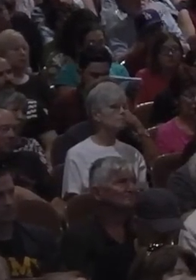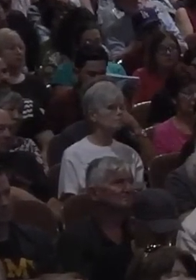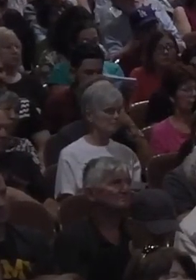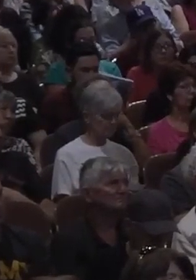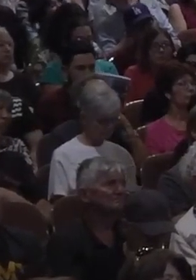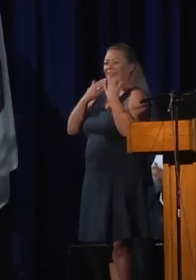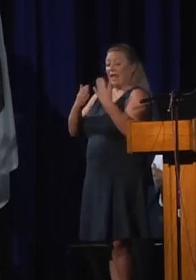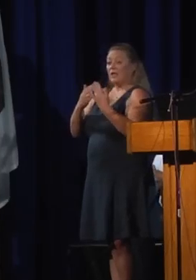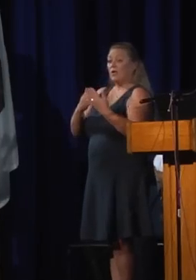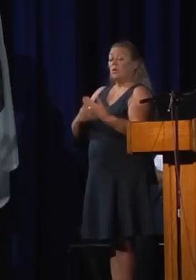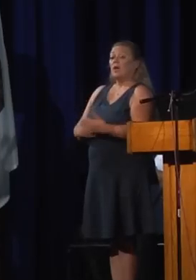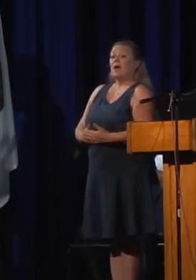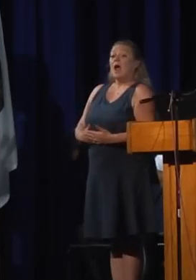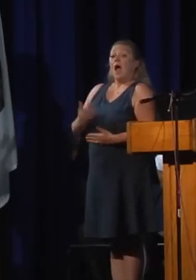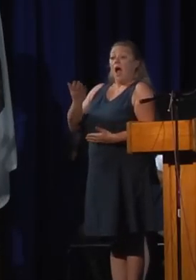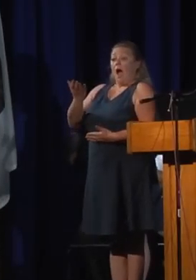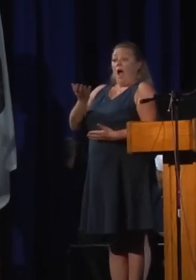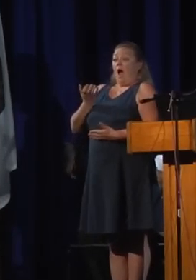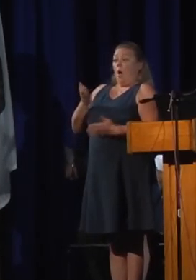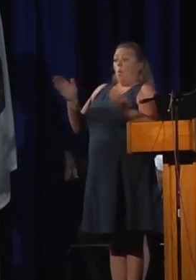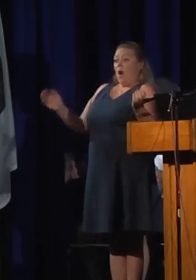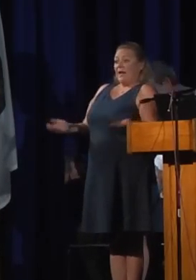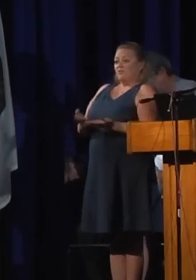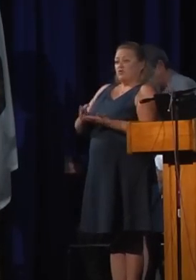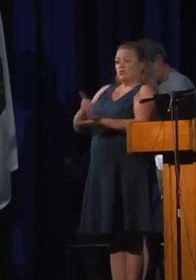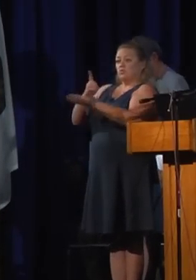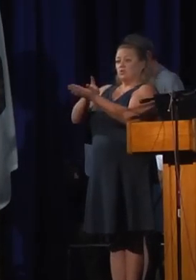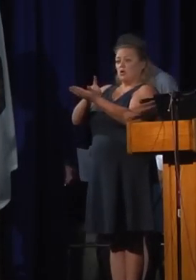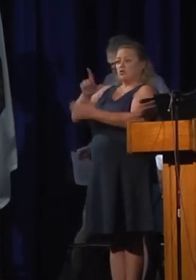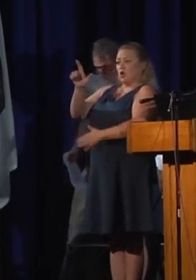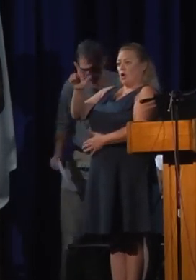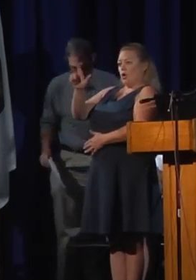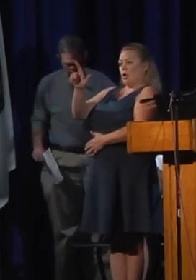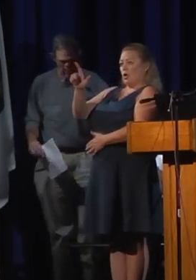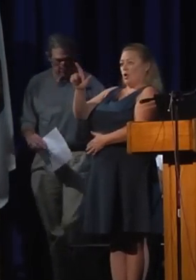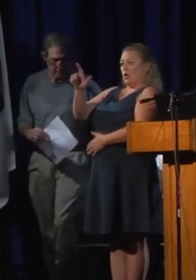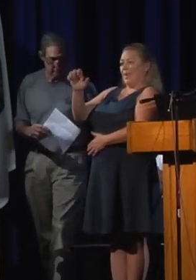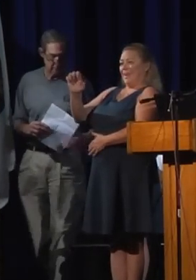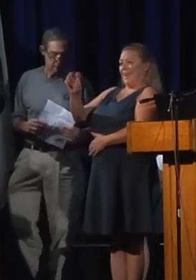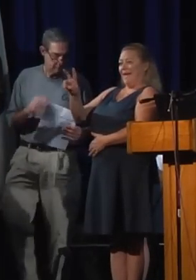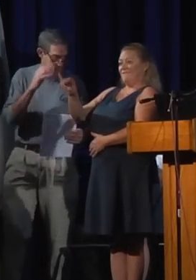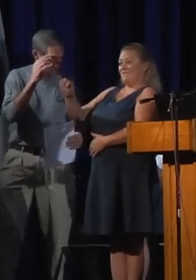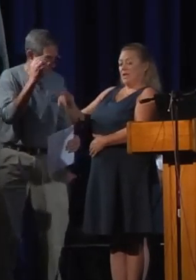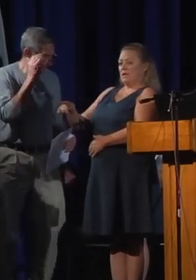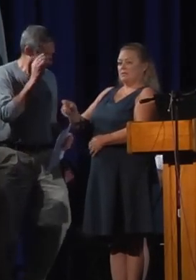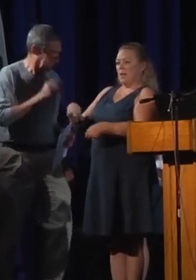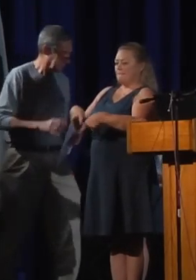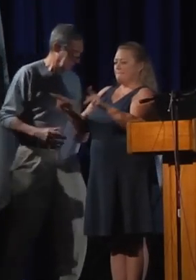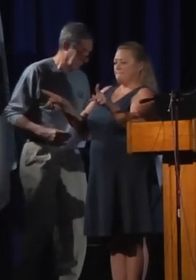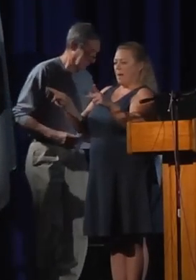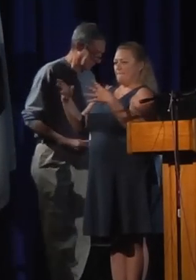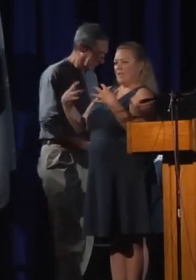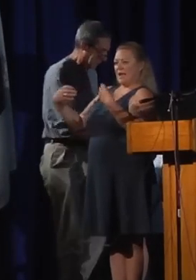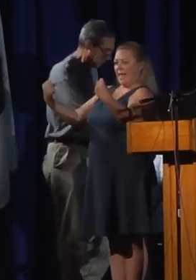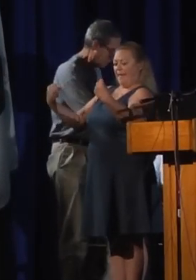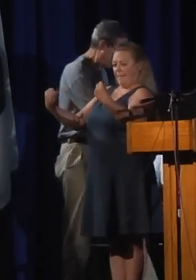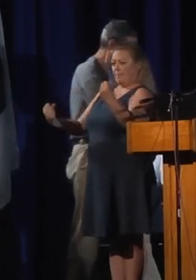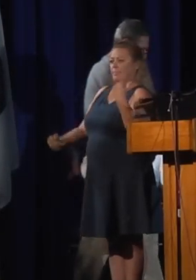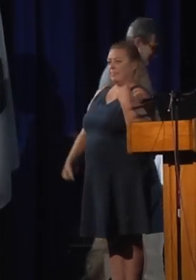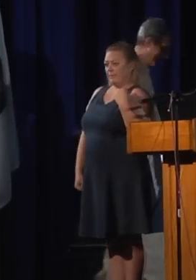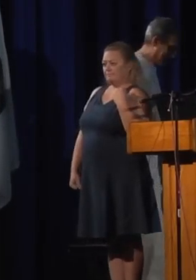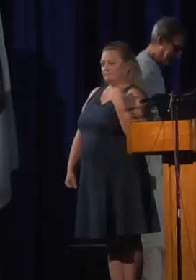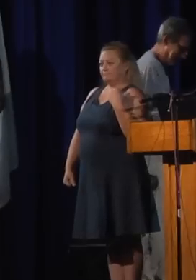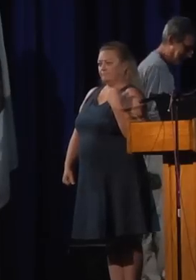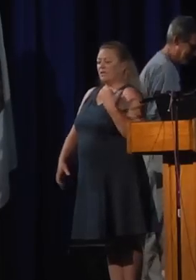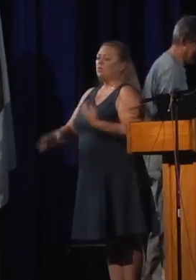Thank you, Kevin. Next up, I'd like to introduce Dr. Robert Levin. Dr. Levin is our public health officer. He's going to talk a bit about air quality and some of the health consequences